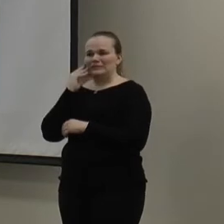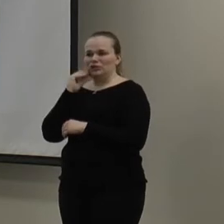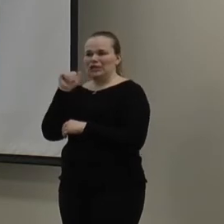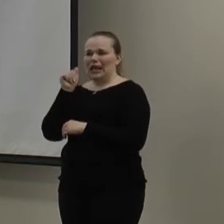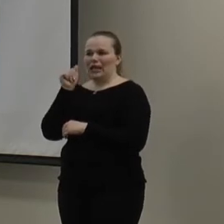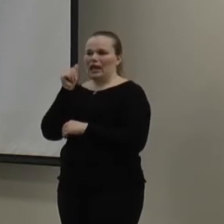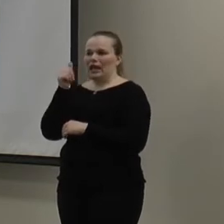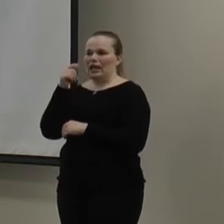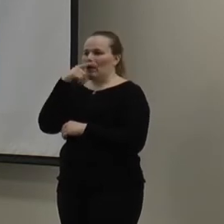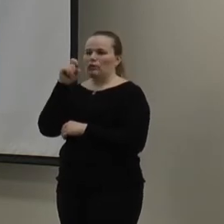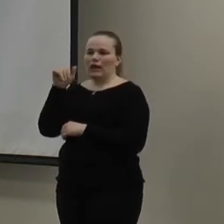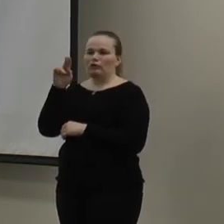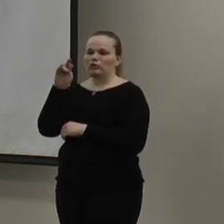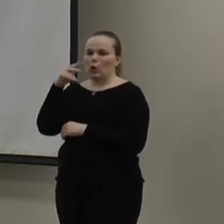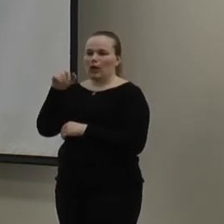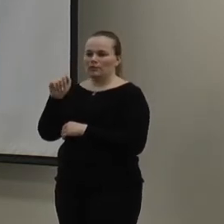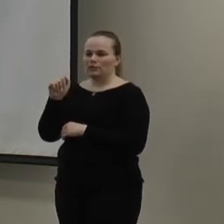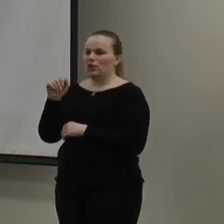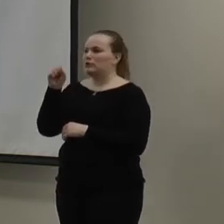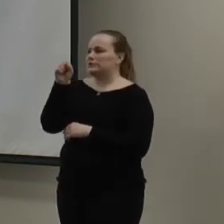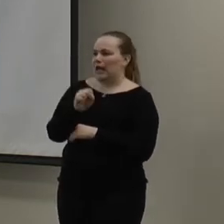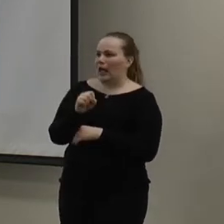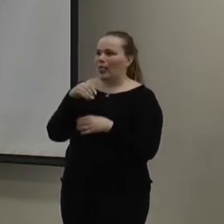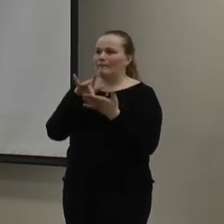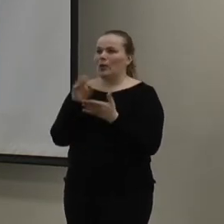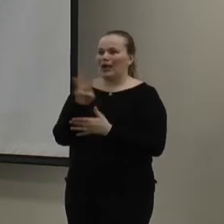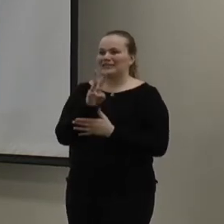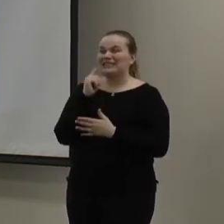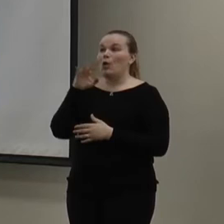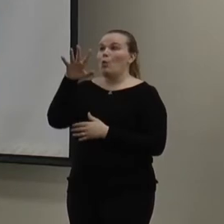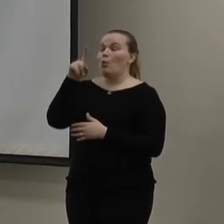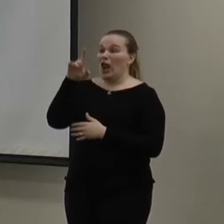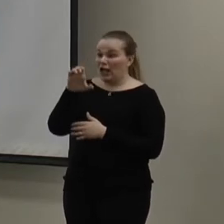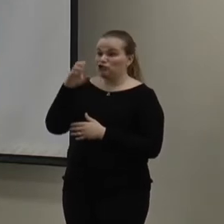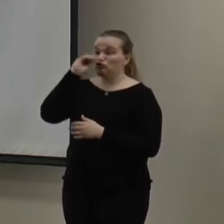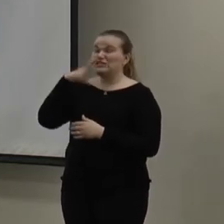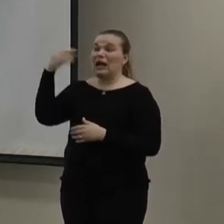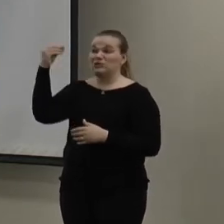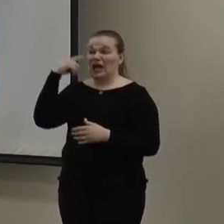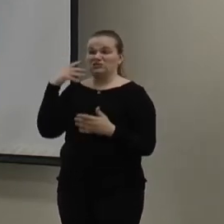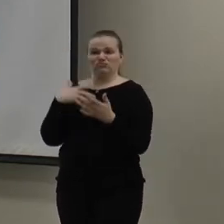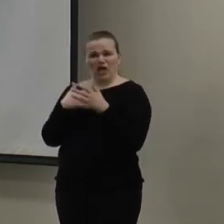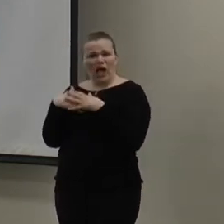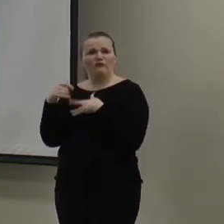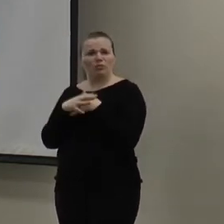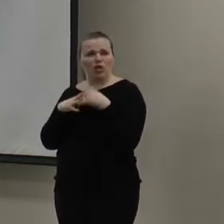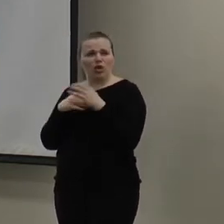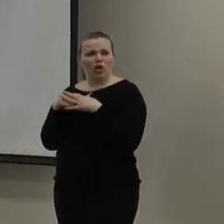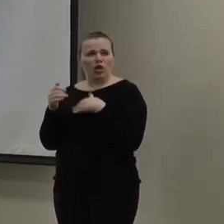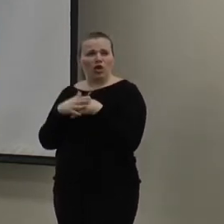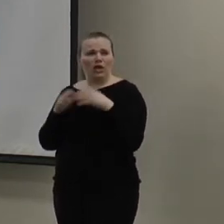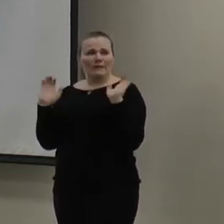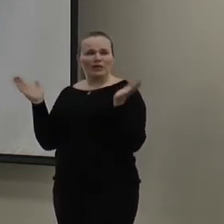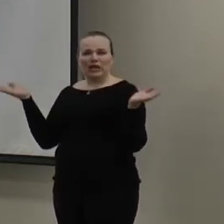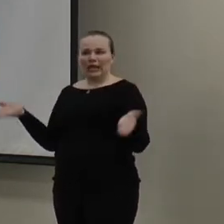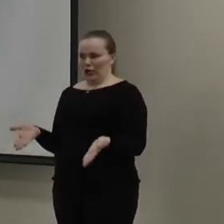Arizona, South, Midwest? And it can be 100 degrees out there. And it's kind of comfortable. Whereas, well,